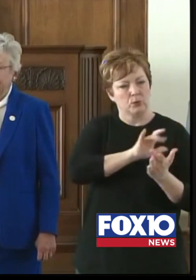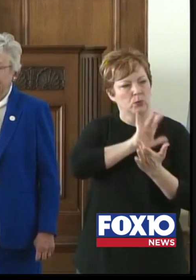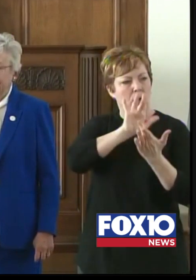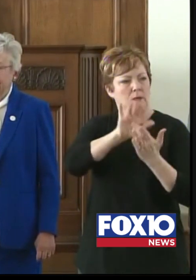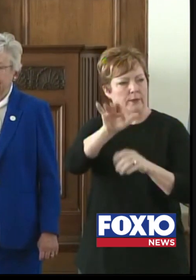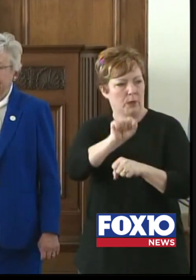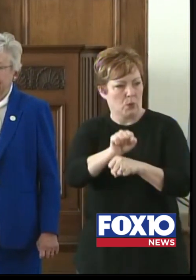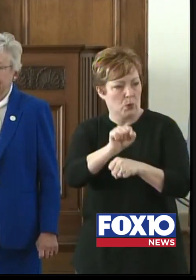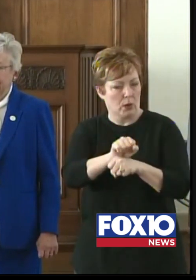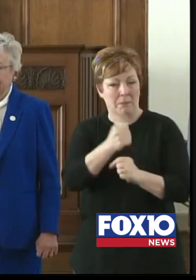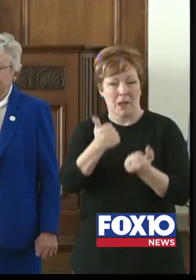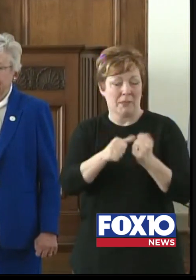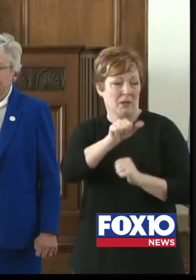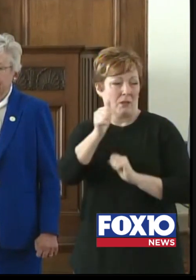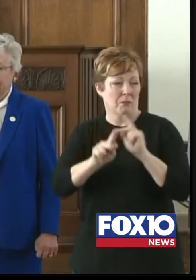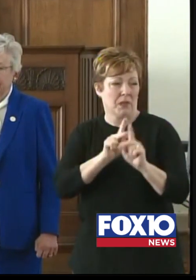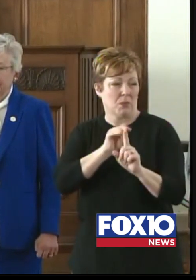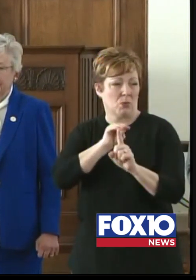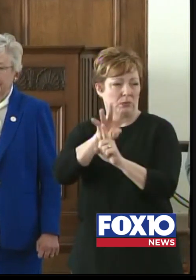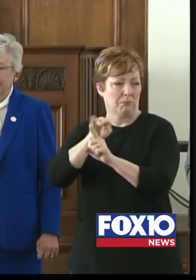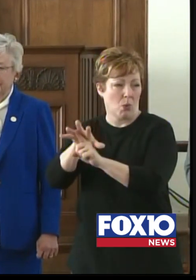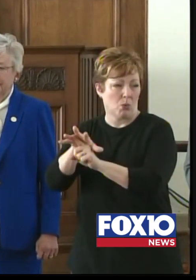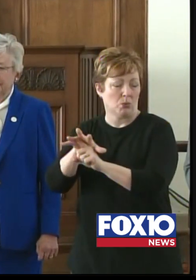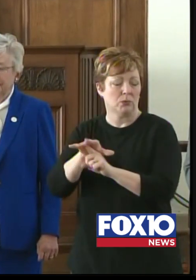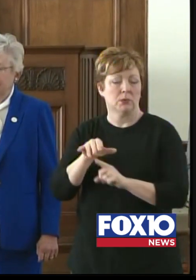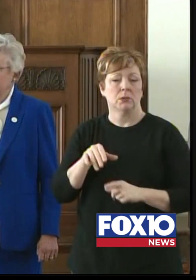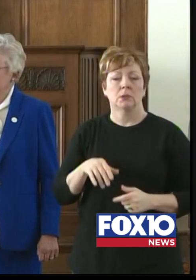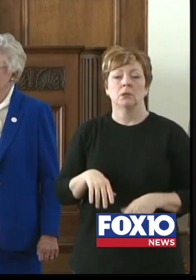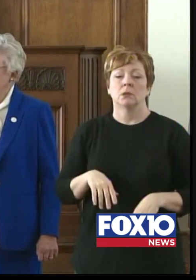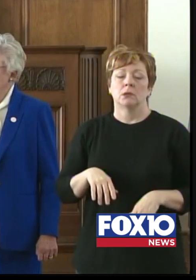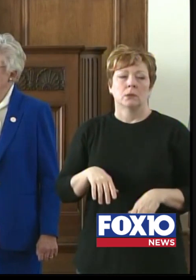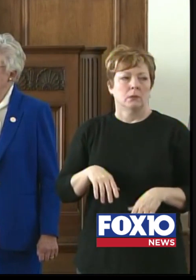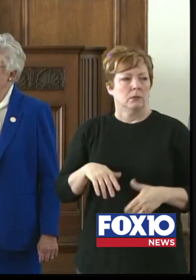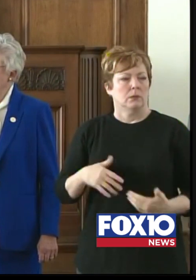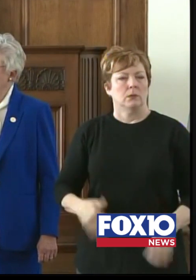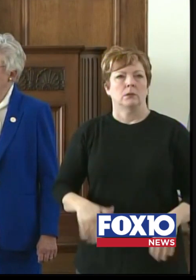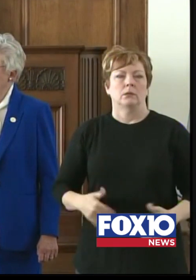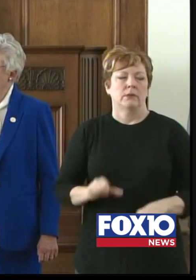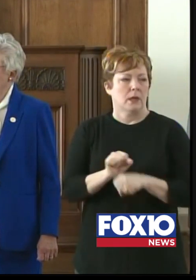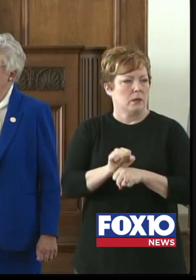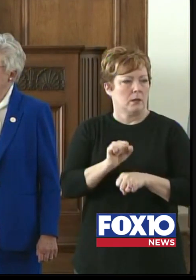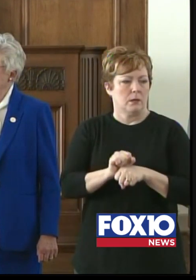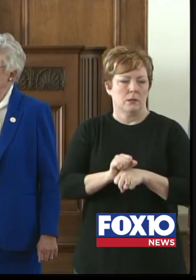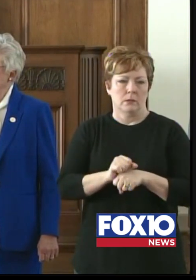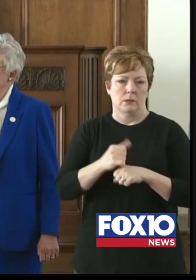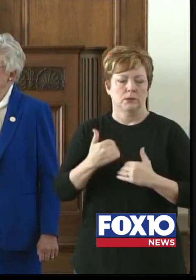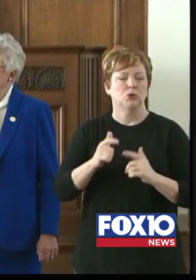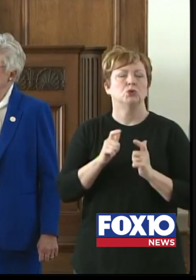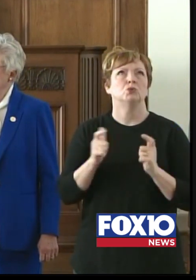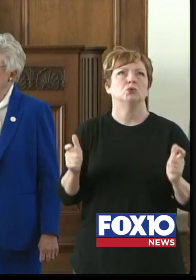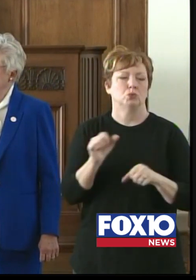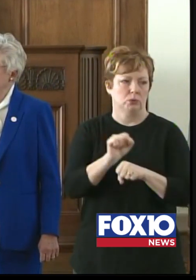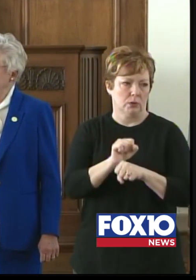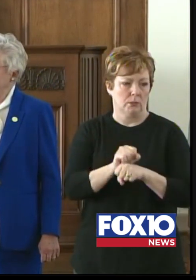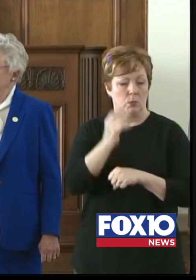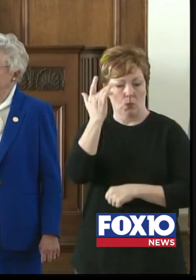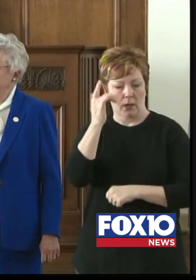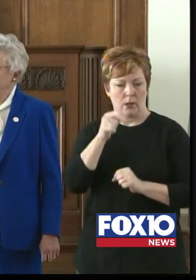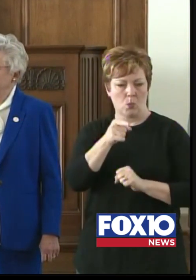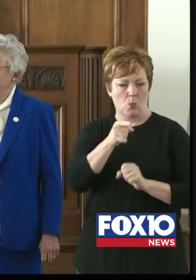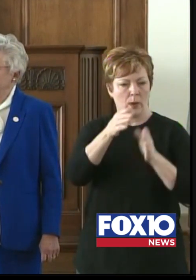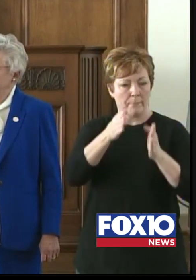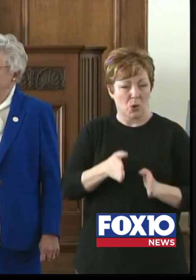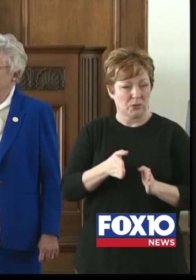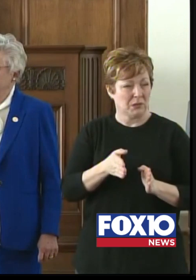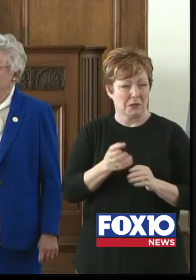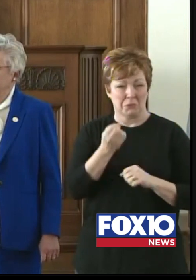there are other exposures. You can imagine that this is an enormous task because every person may have, you know, dozens